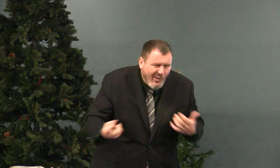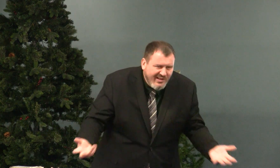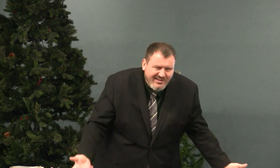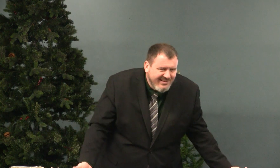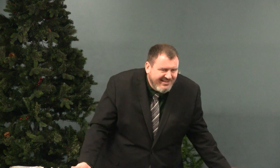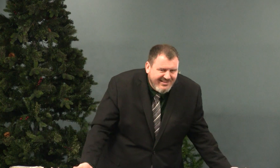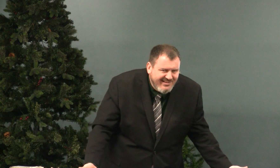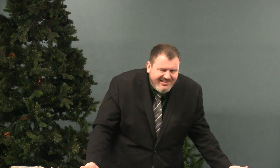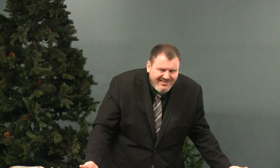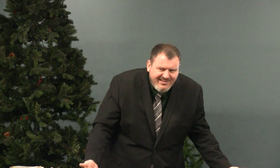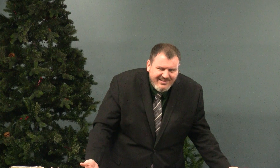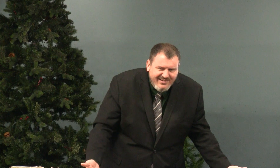But we've all stolen.